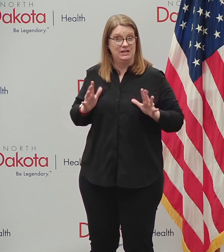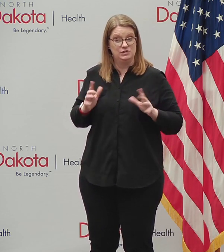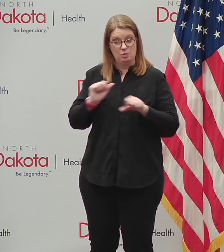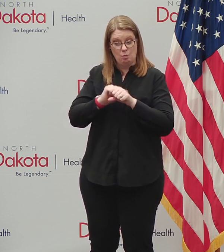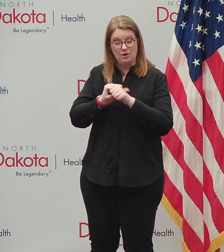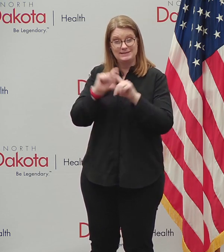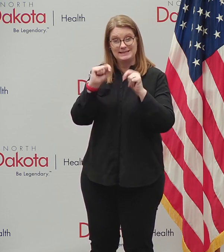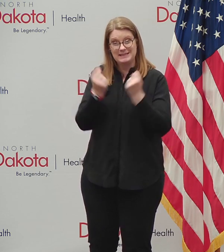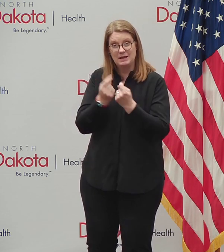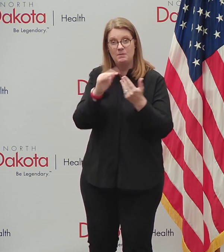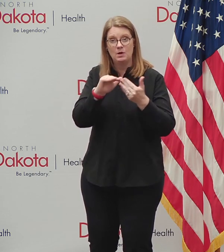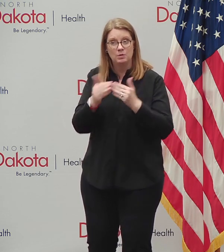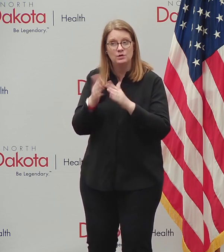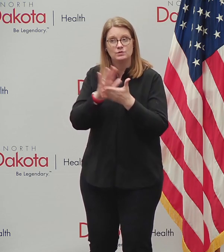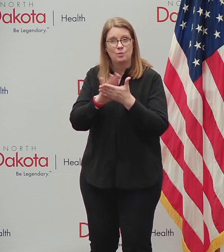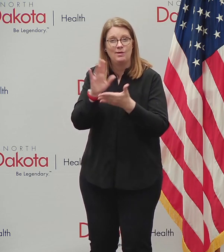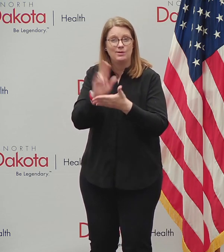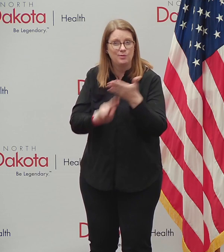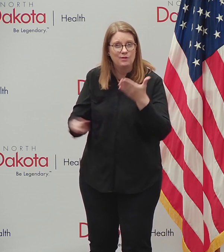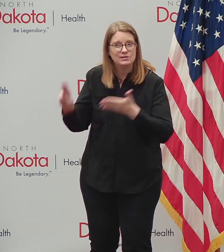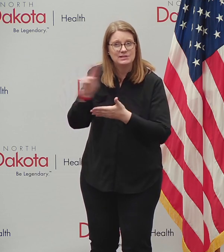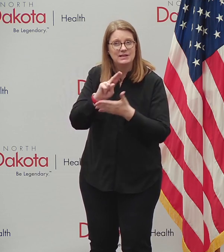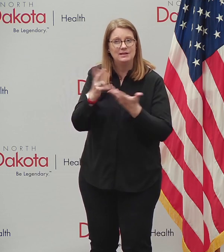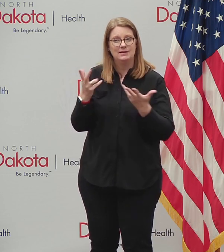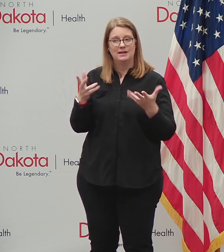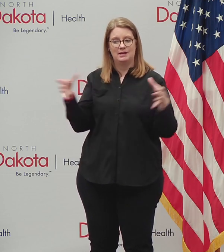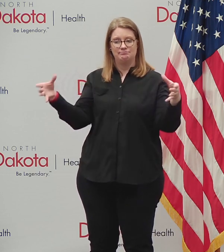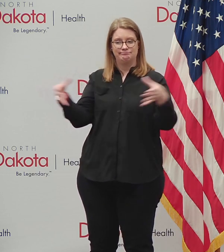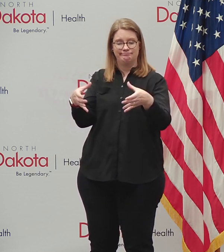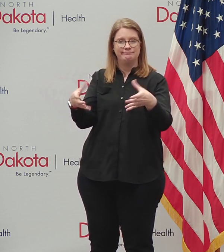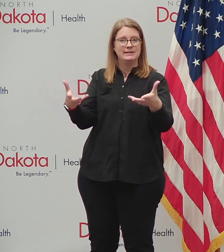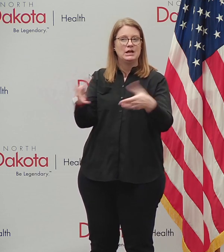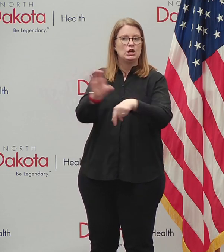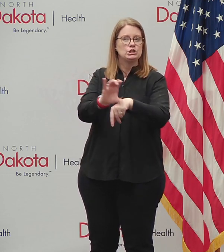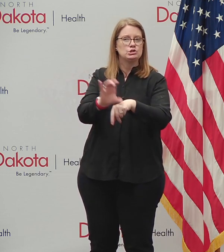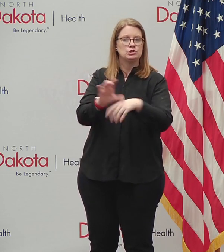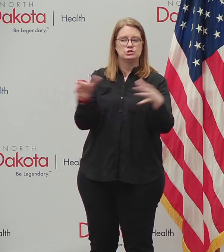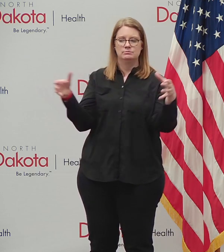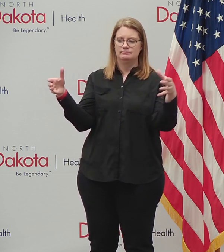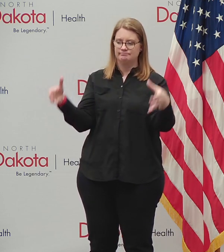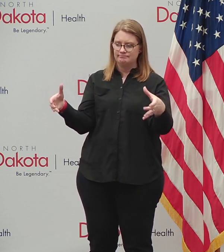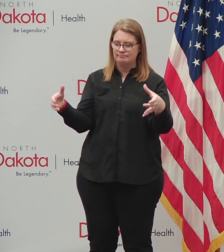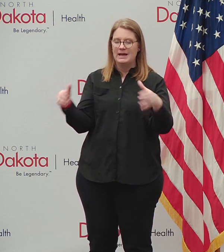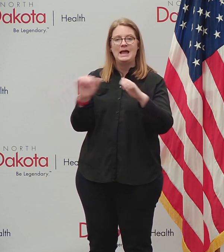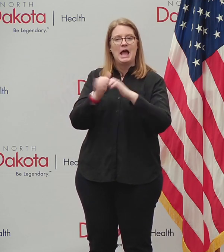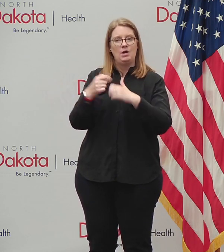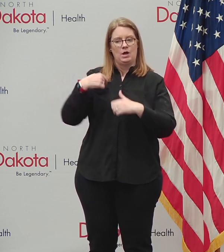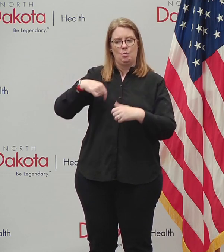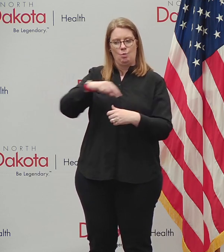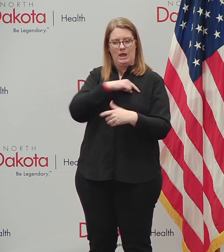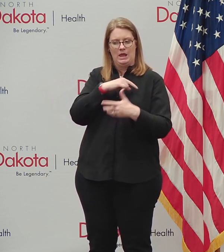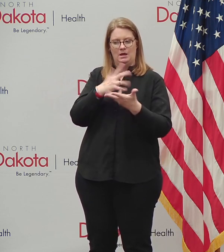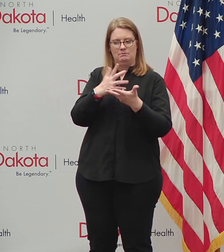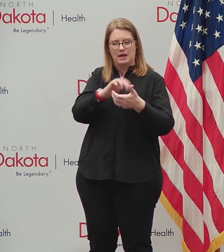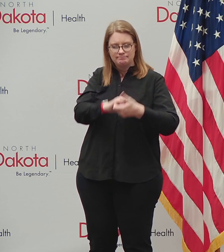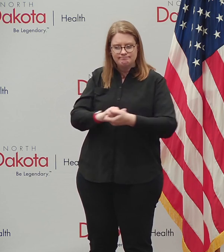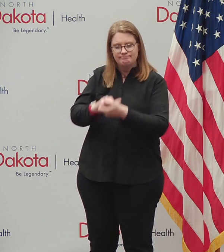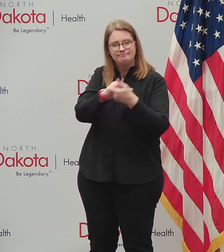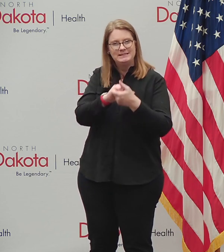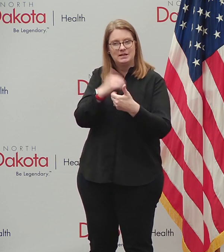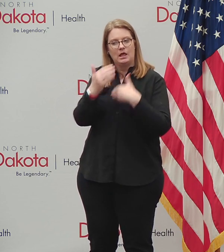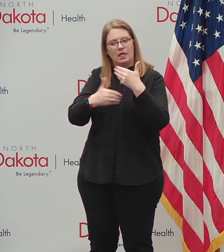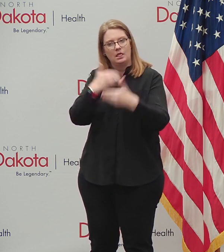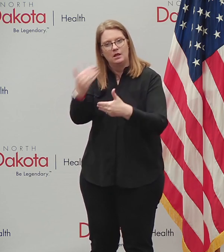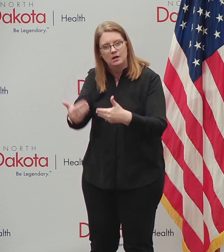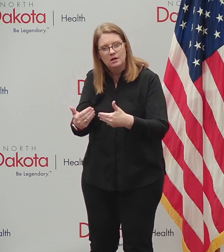team, a community, a school, a university, uh, a congregation, let's figure out what we've got to do together as a family. What do we got to do to get through this thing? And I think